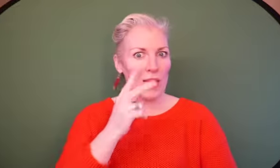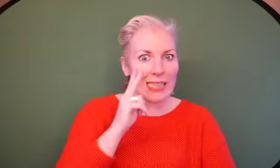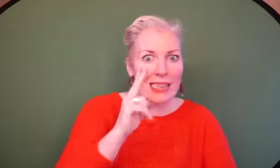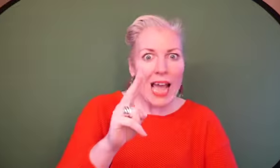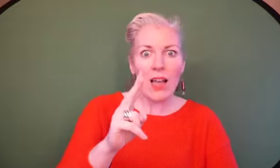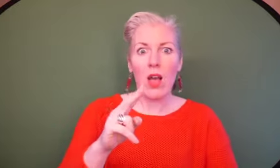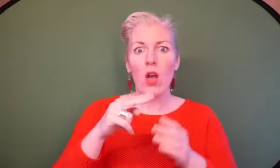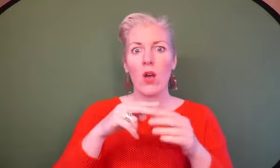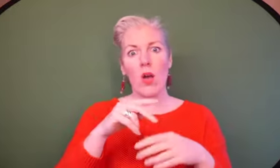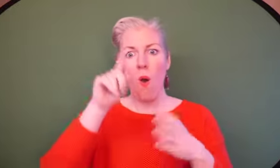you can help me go.